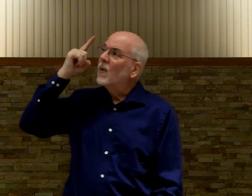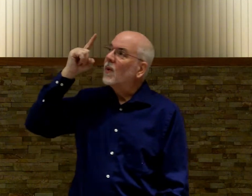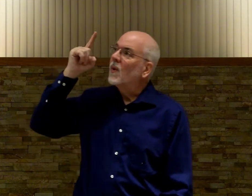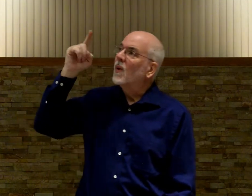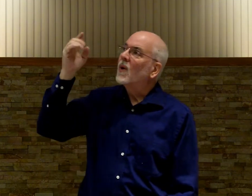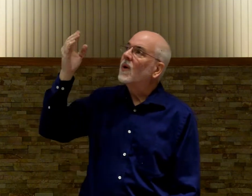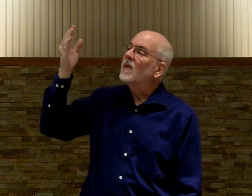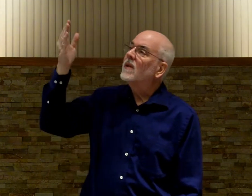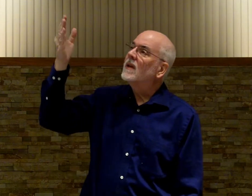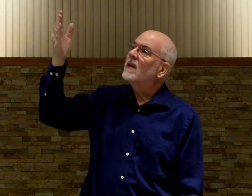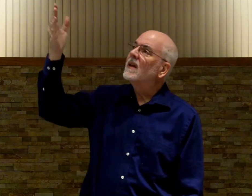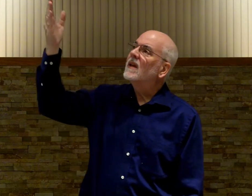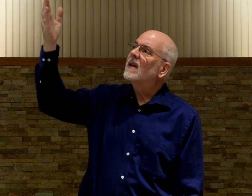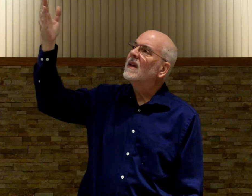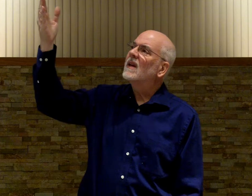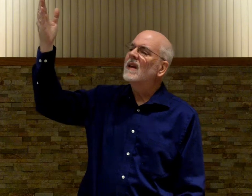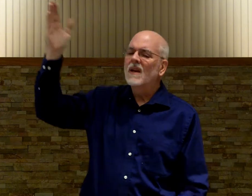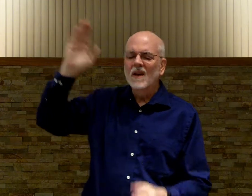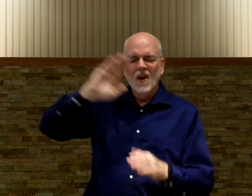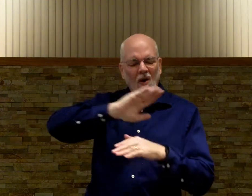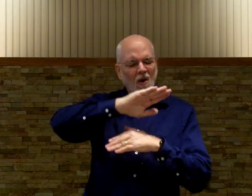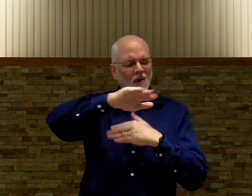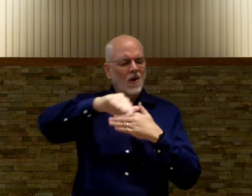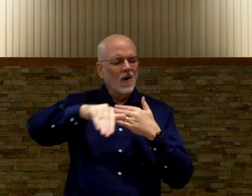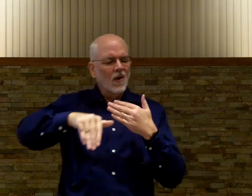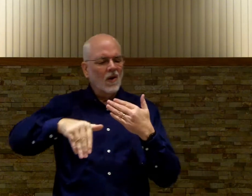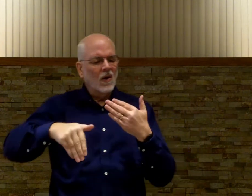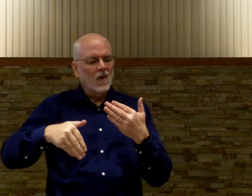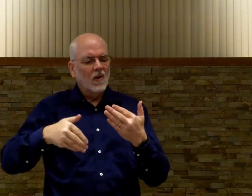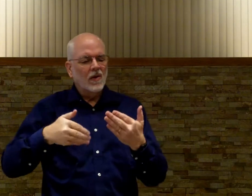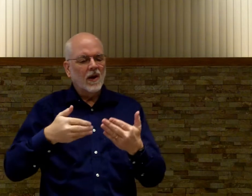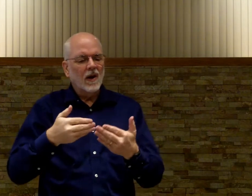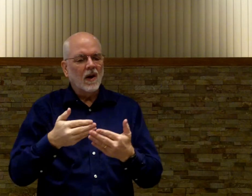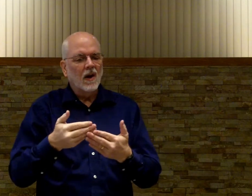For Thee, all the